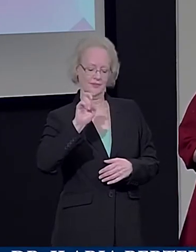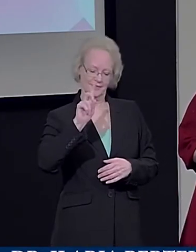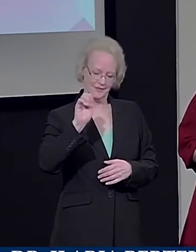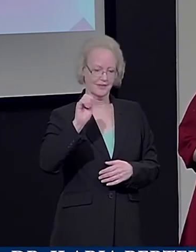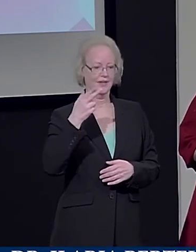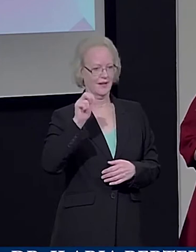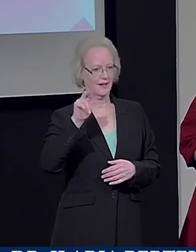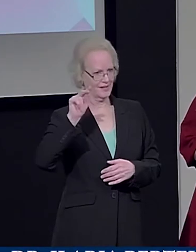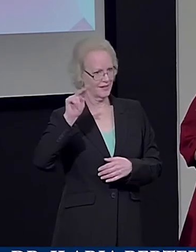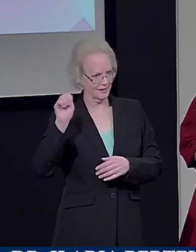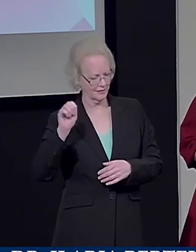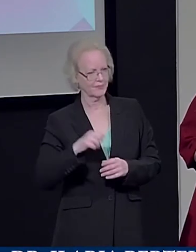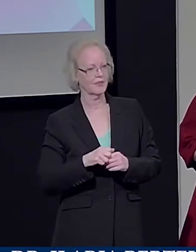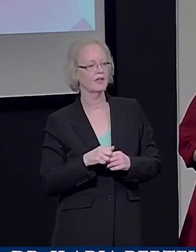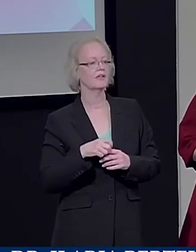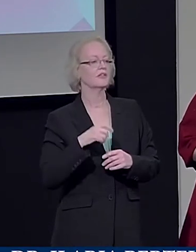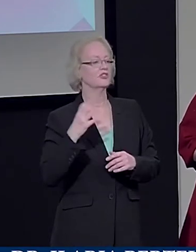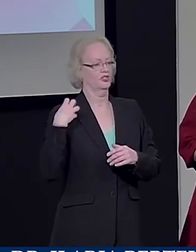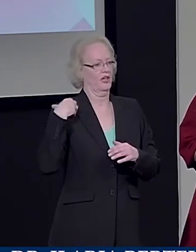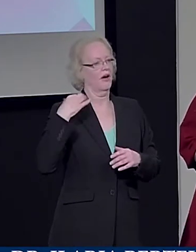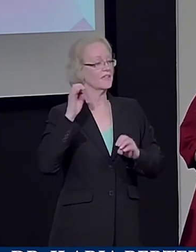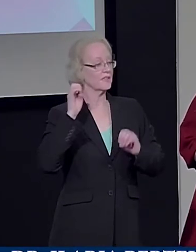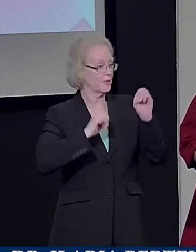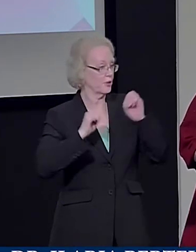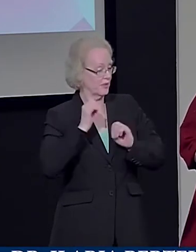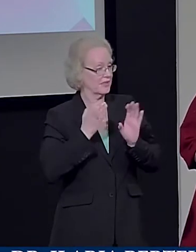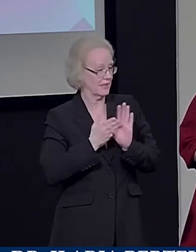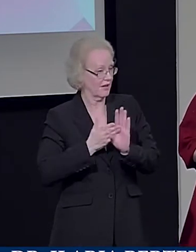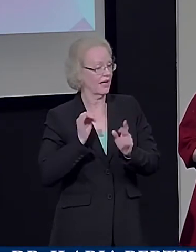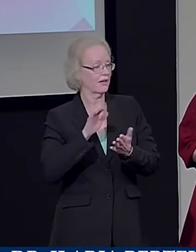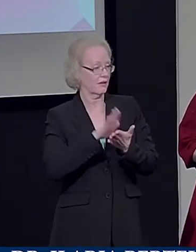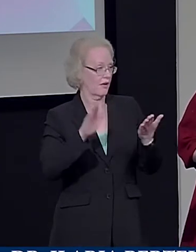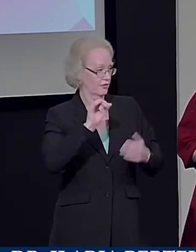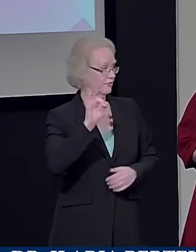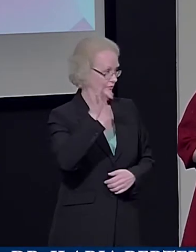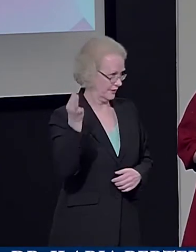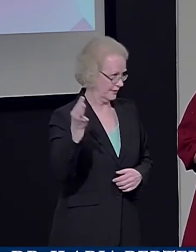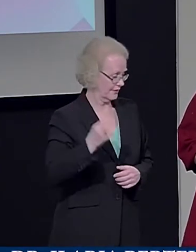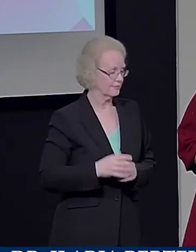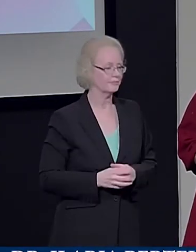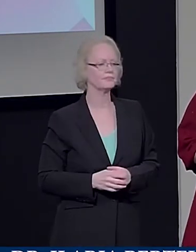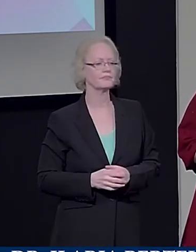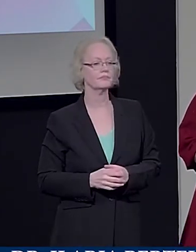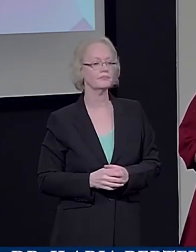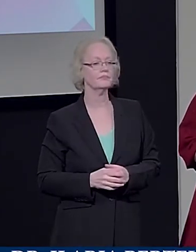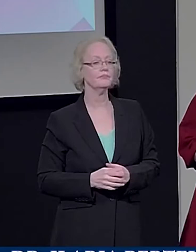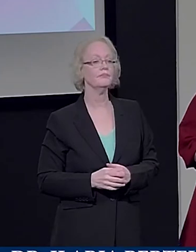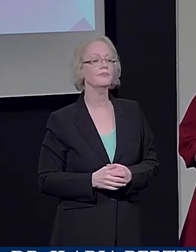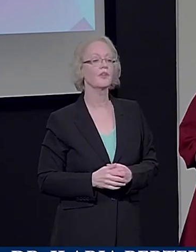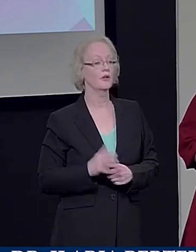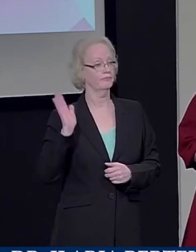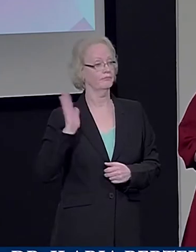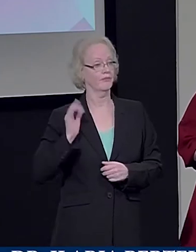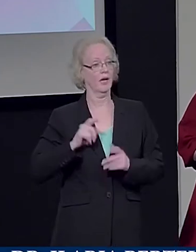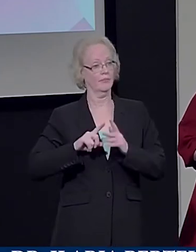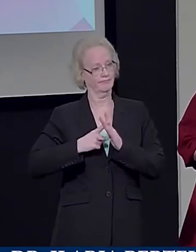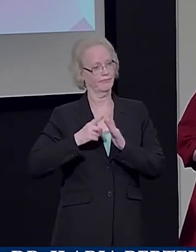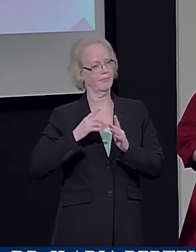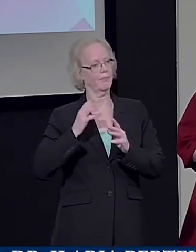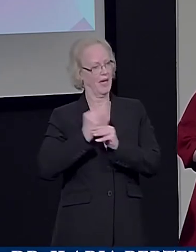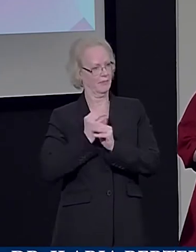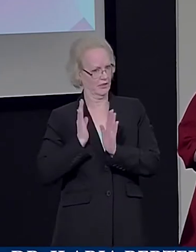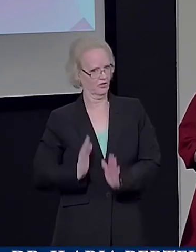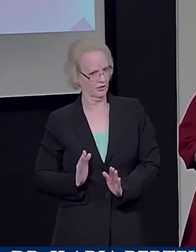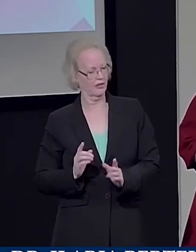Experimental Cognitive Psychology at the Collège de France. Originally a mathematician, has turned his